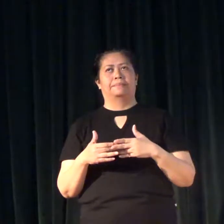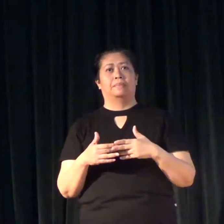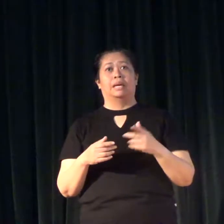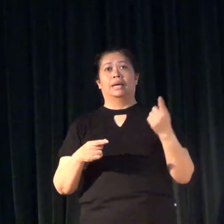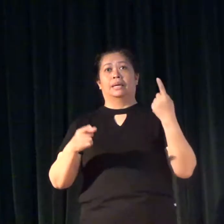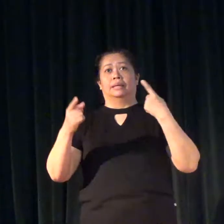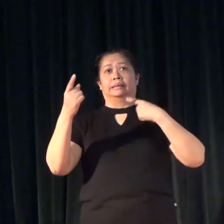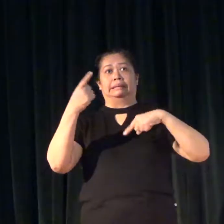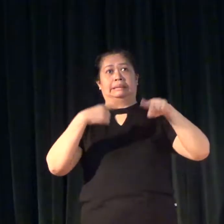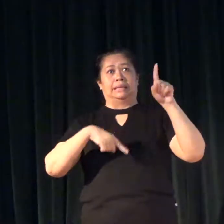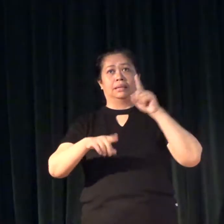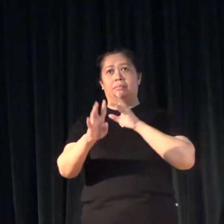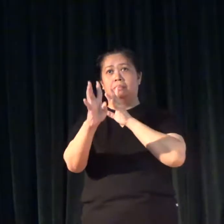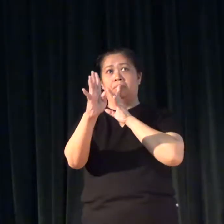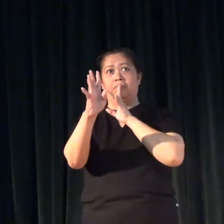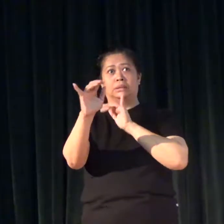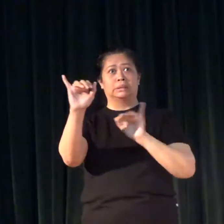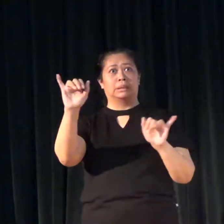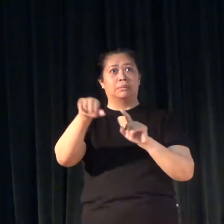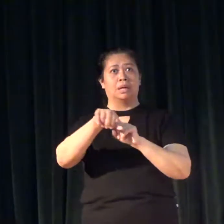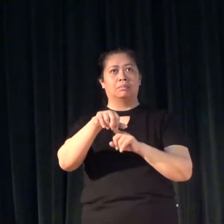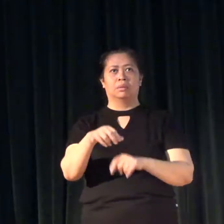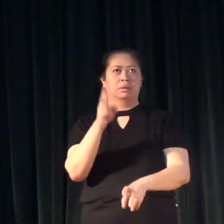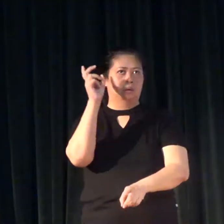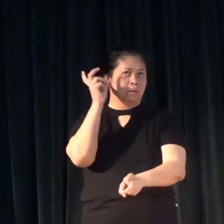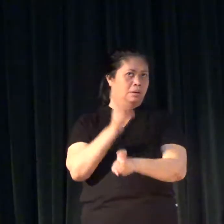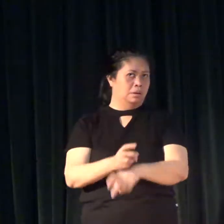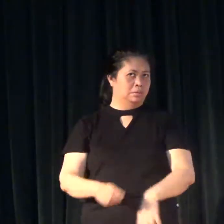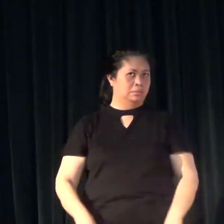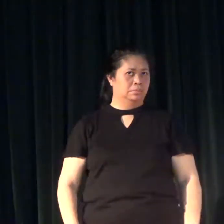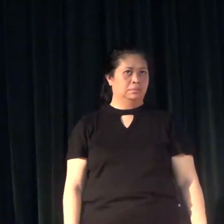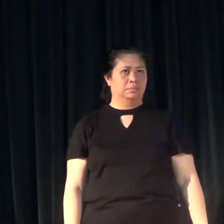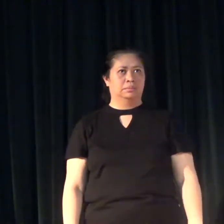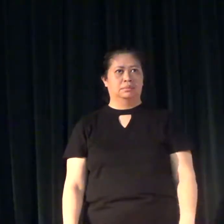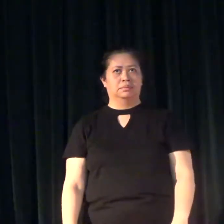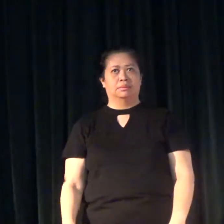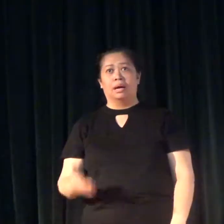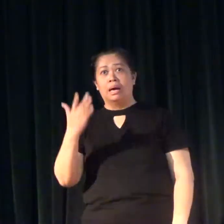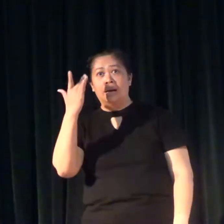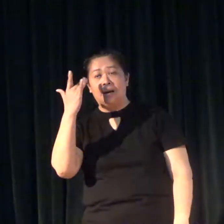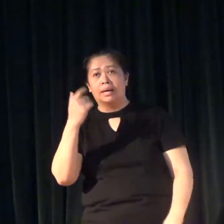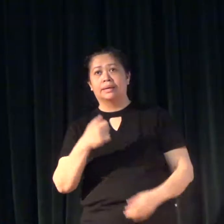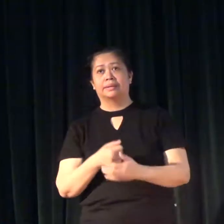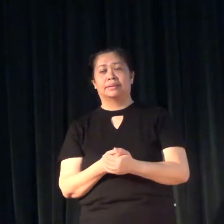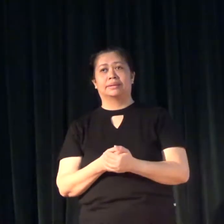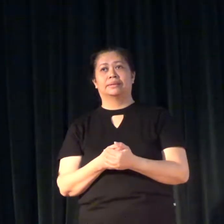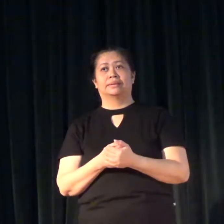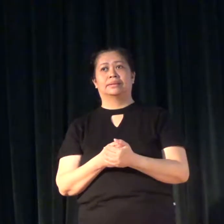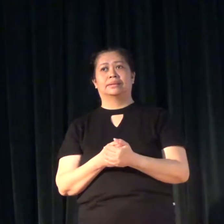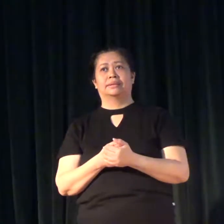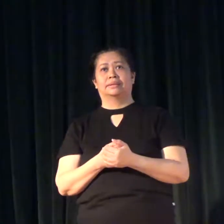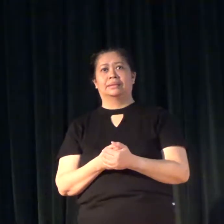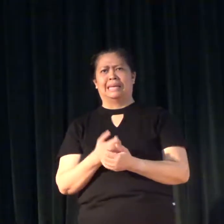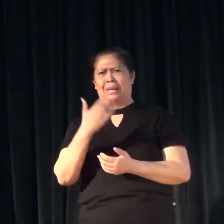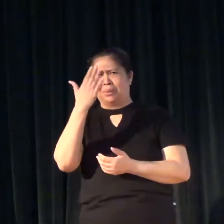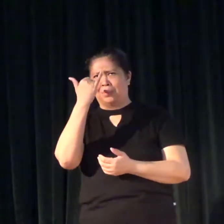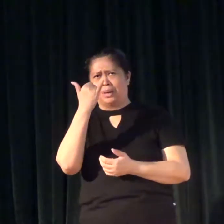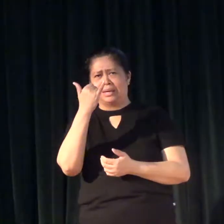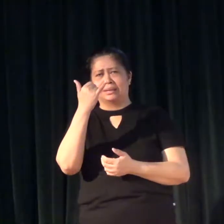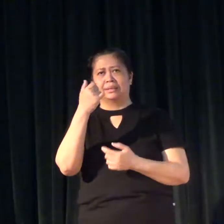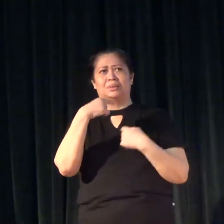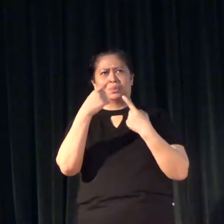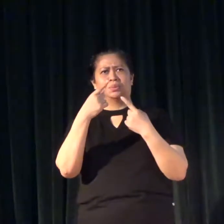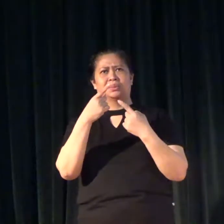signing and speaking at the same time is very difficult because while it's